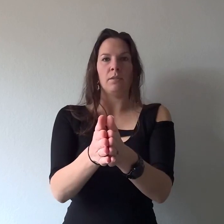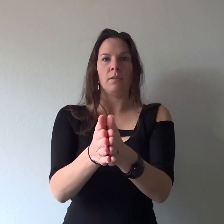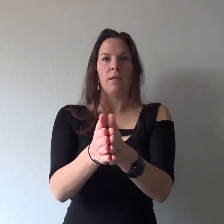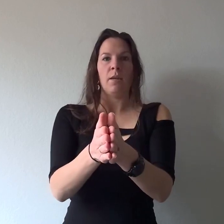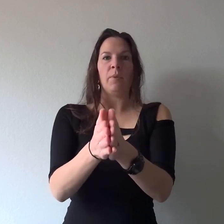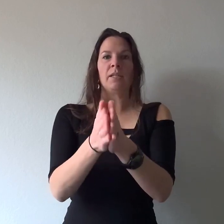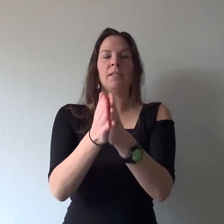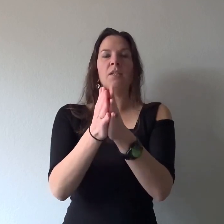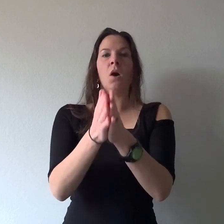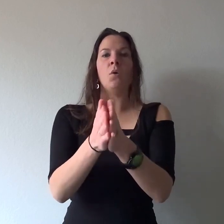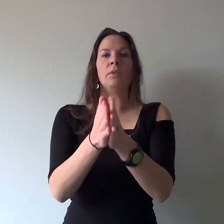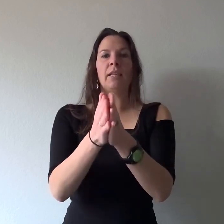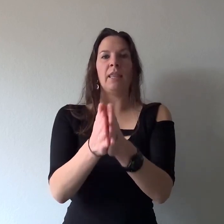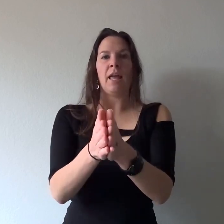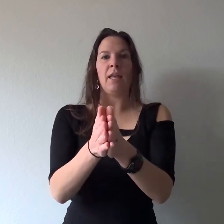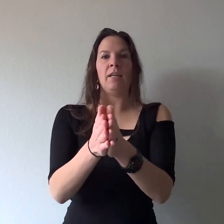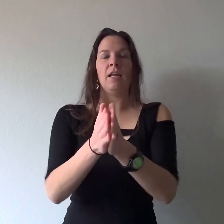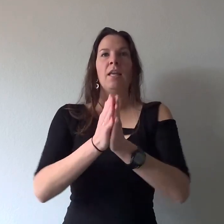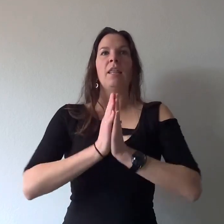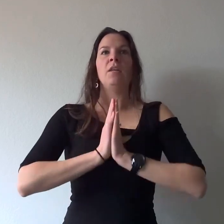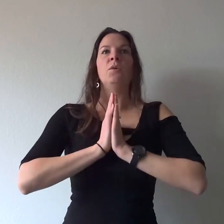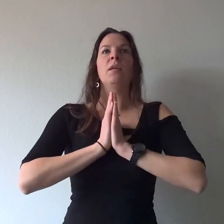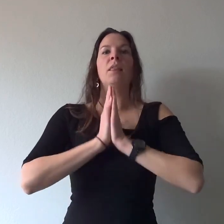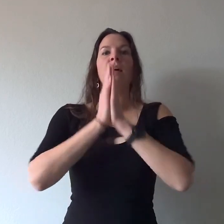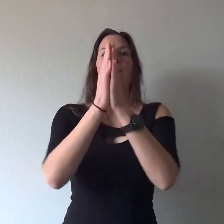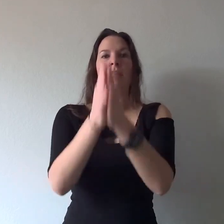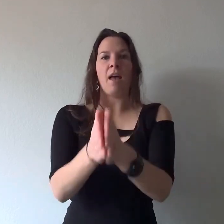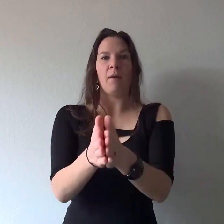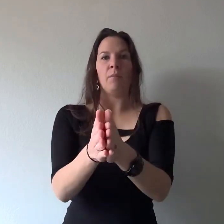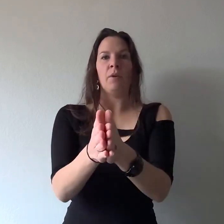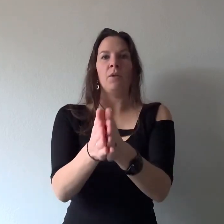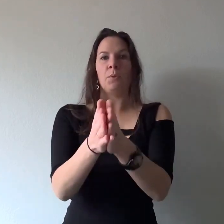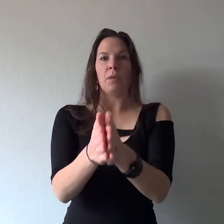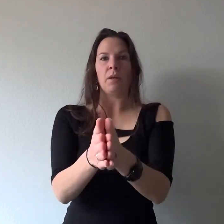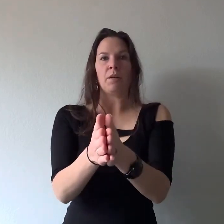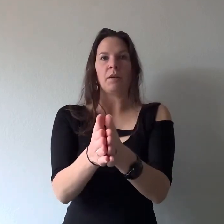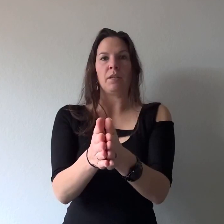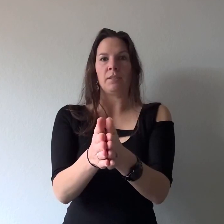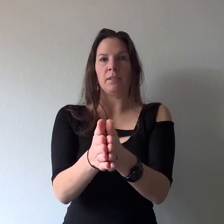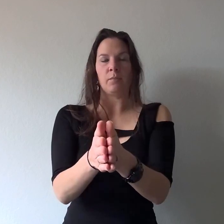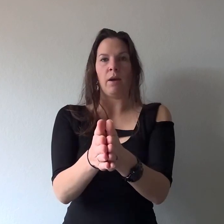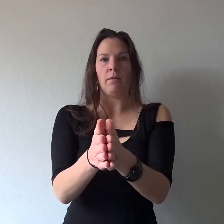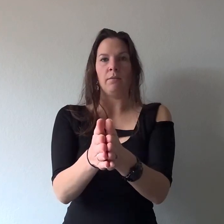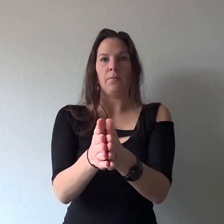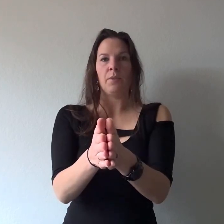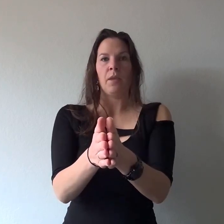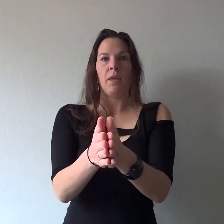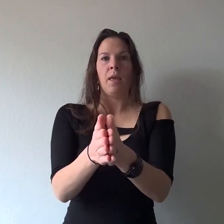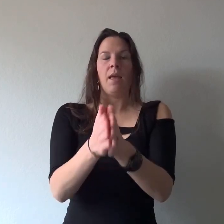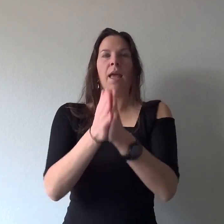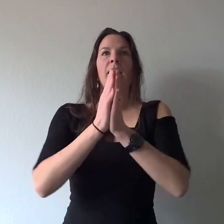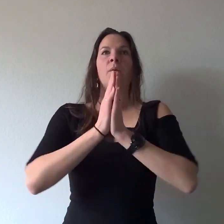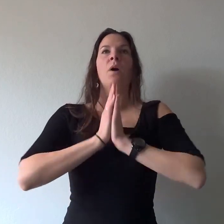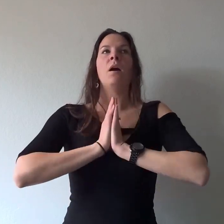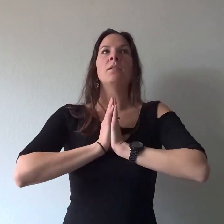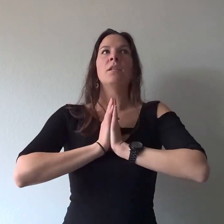because it's only then that you can love them through their darkness as well and it will also